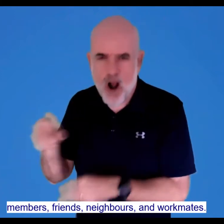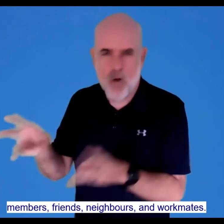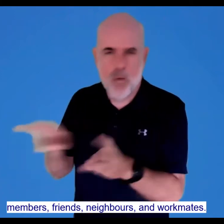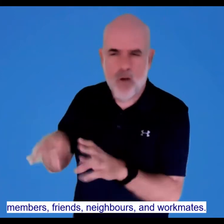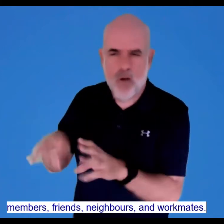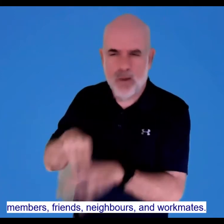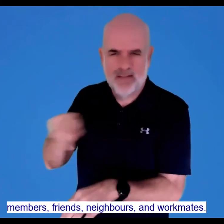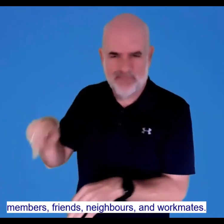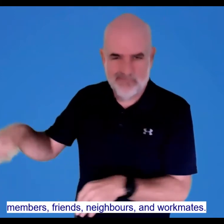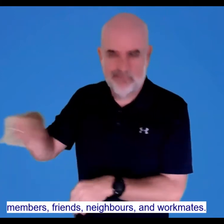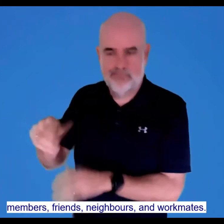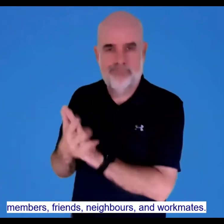neighbours and workmates.